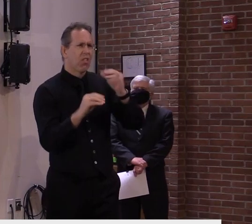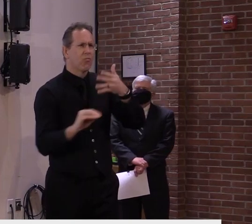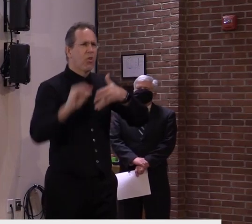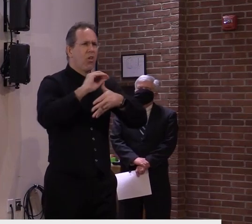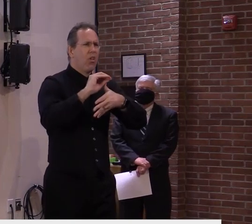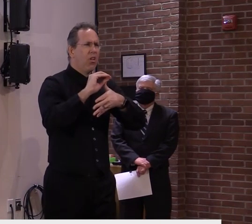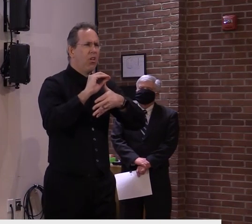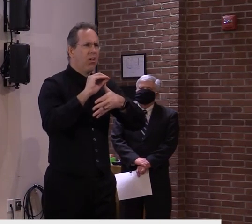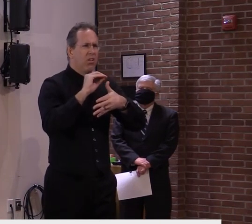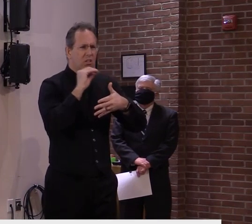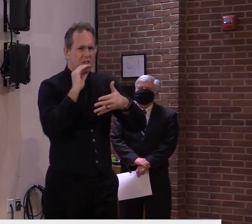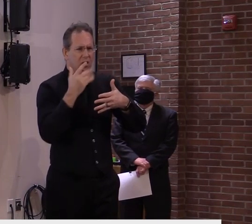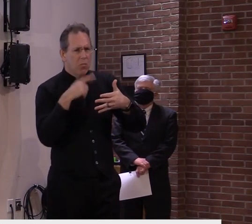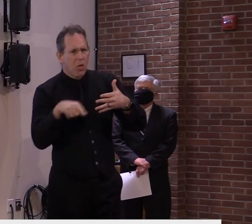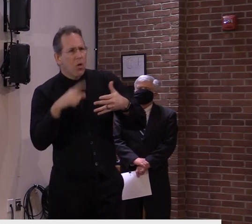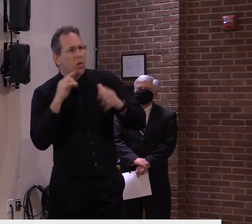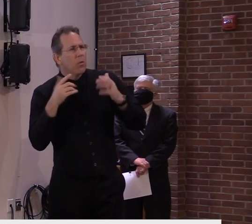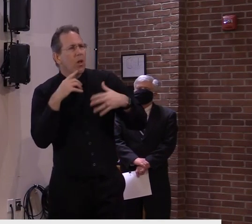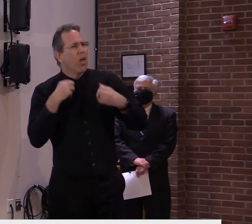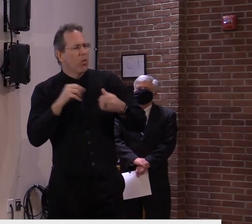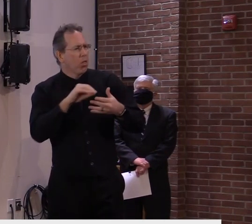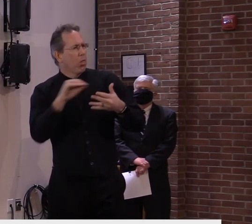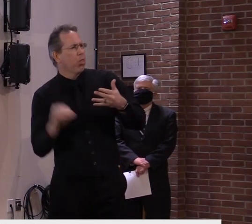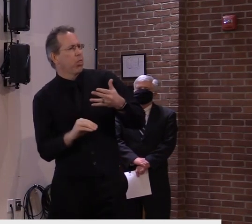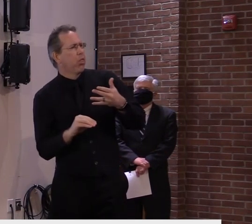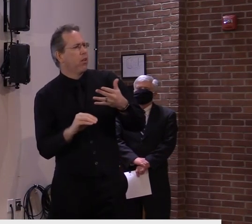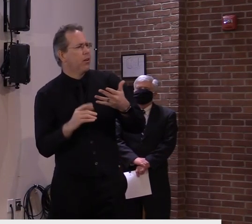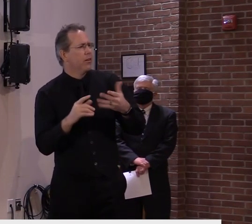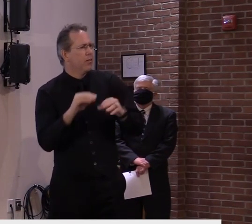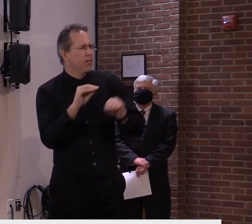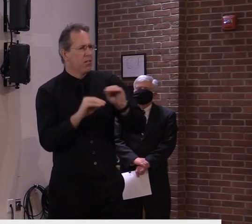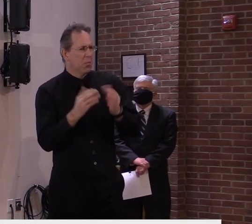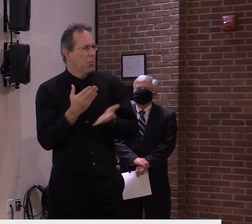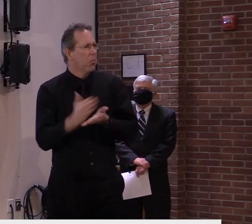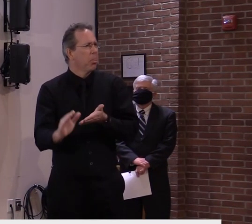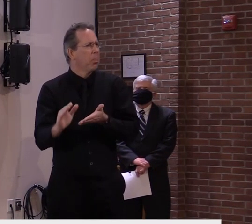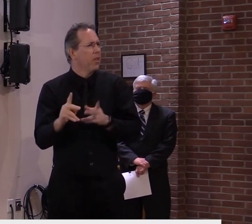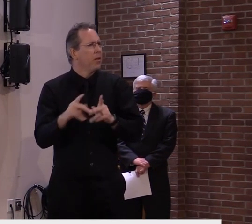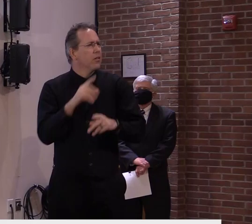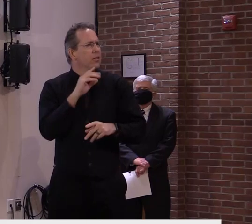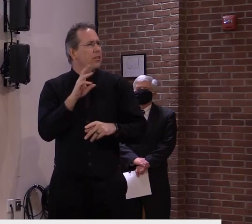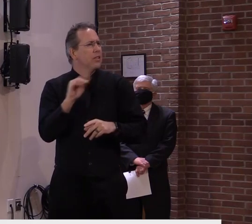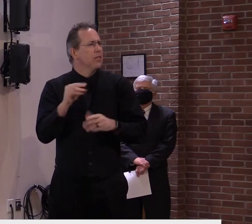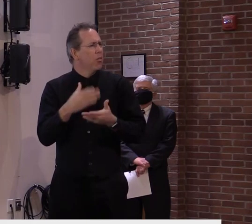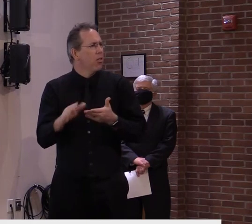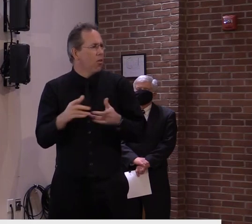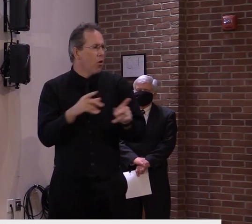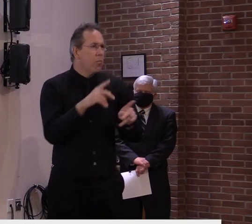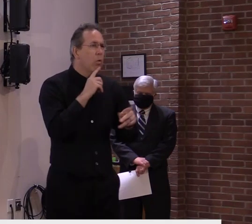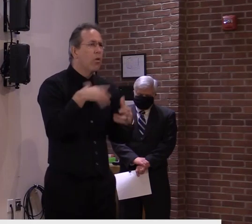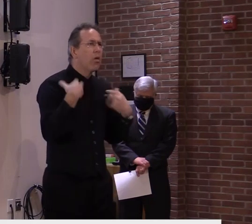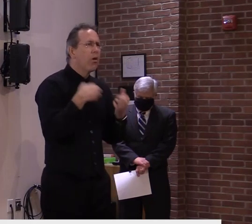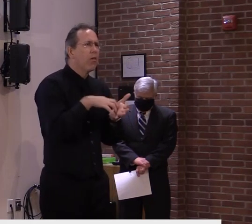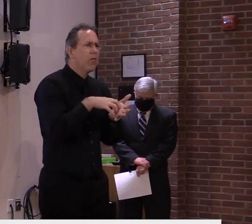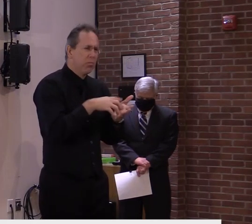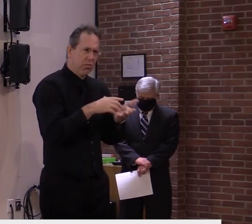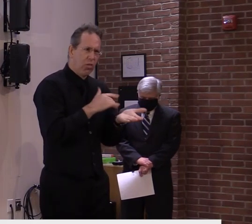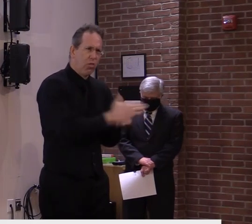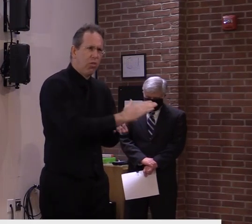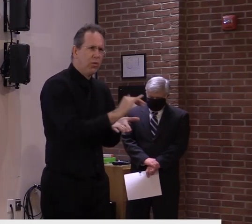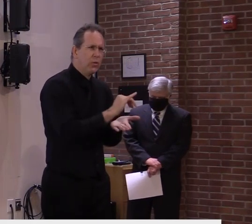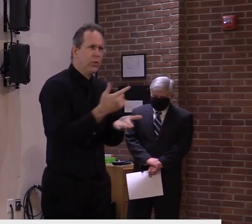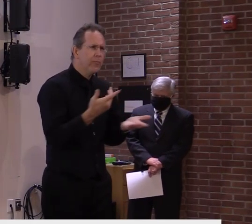why are they getting preferences when they – as I understand it, there are very few deaths in that group